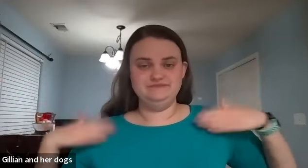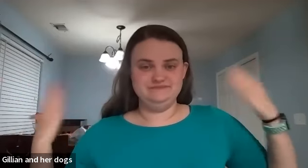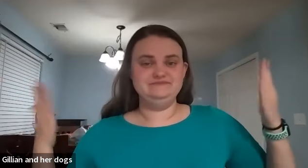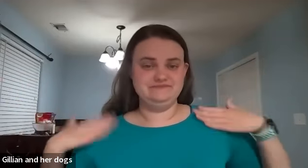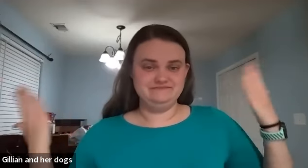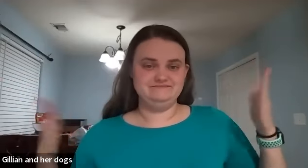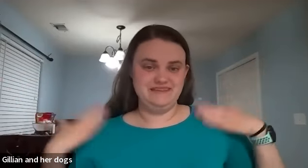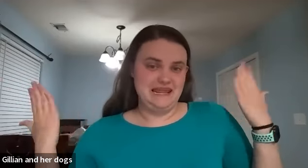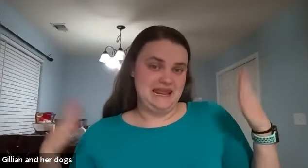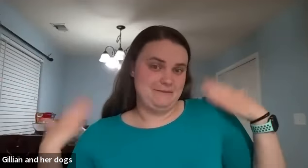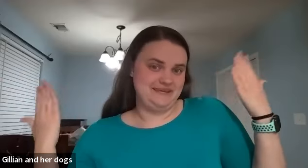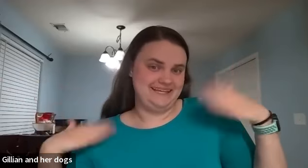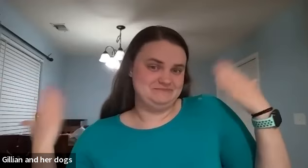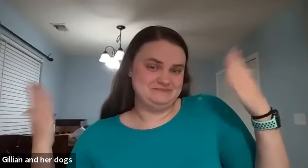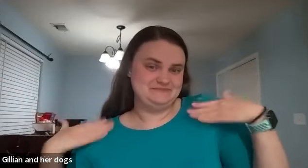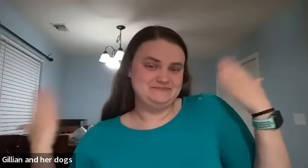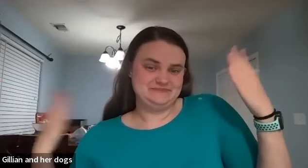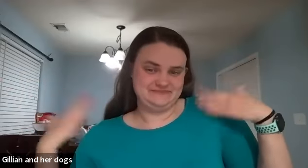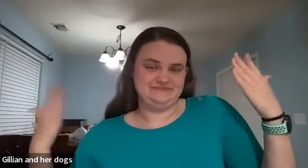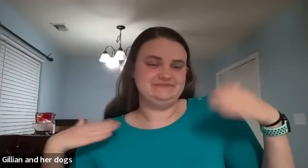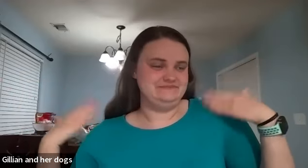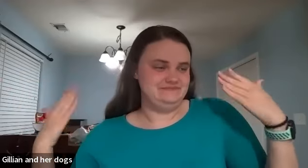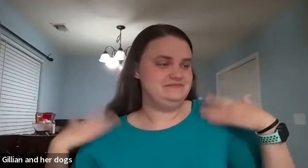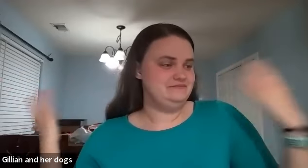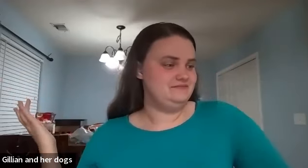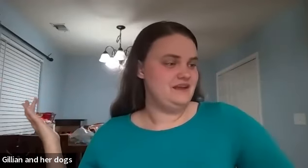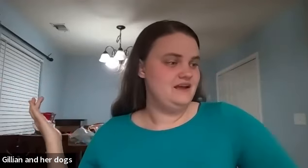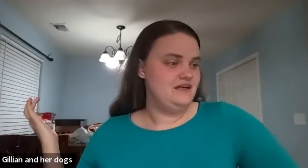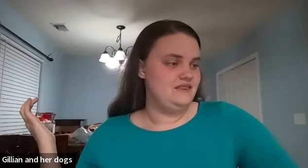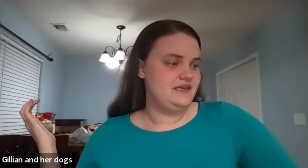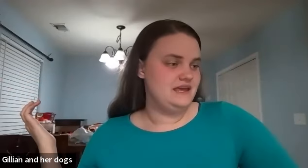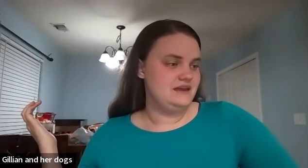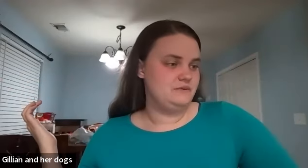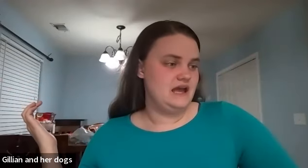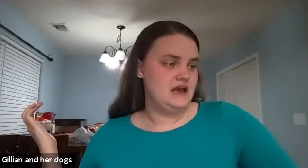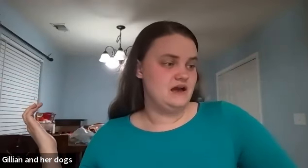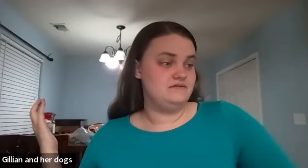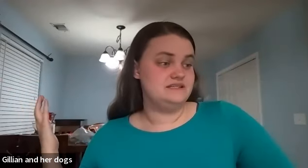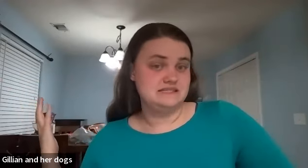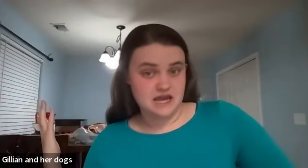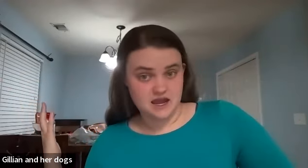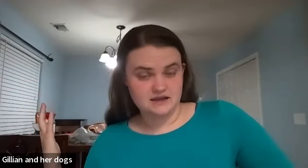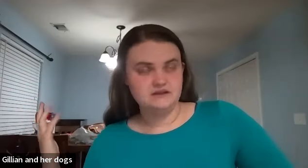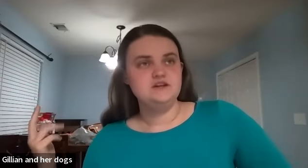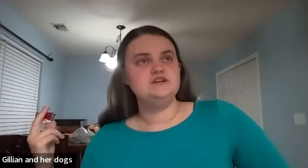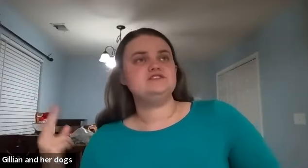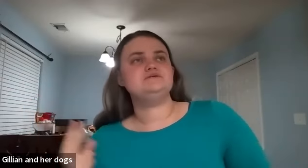happy then we have sad so